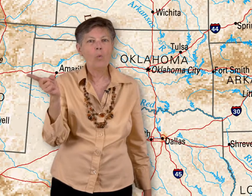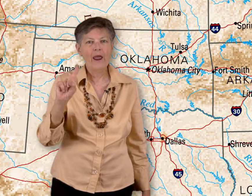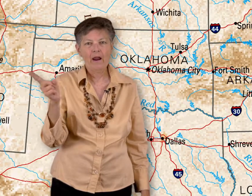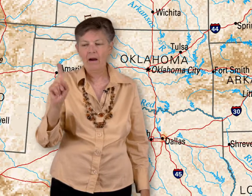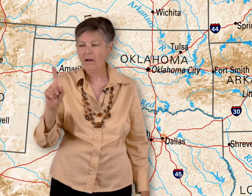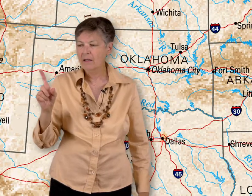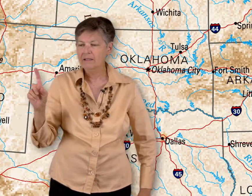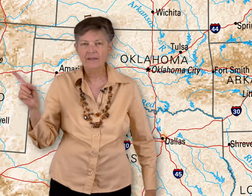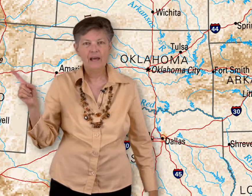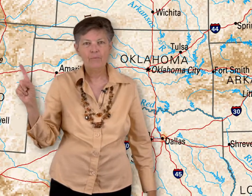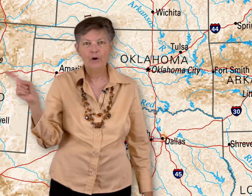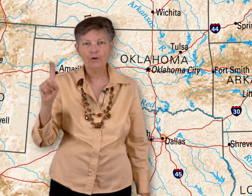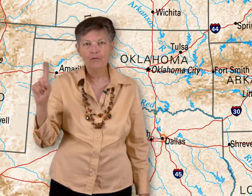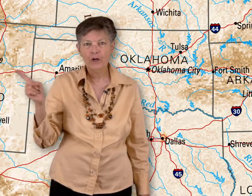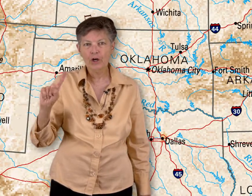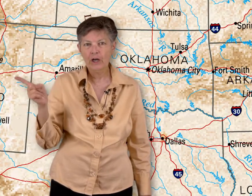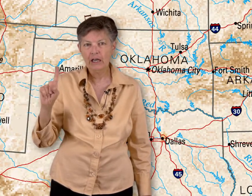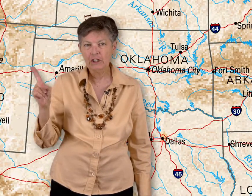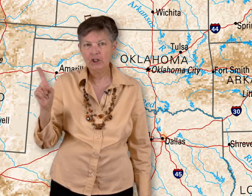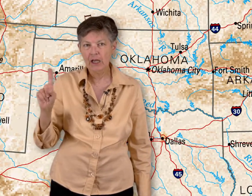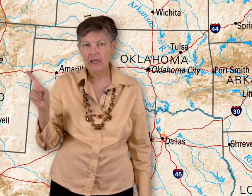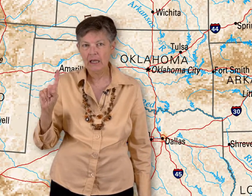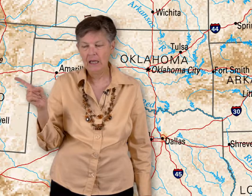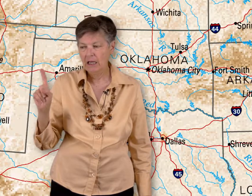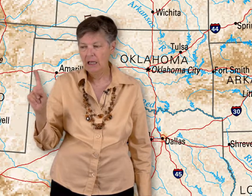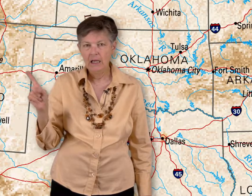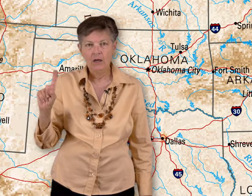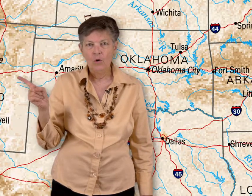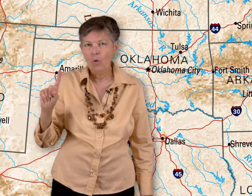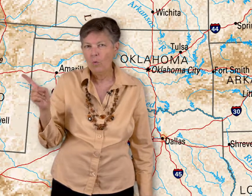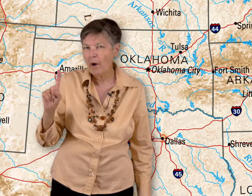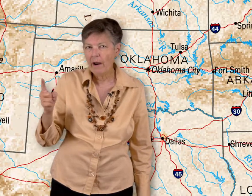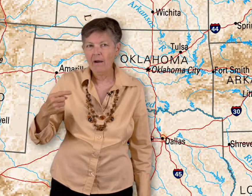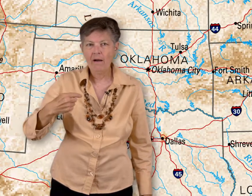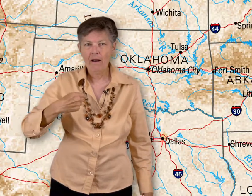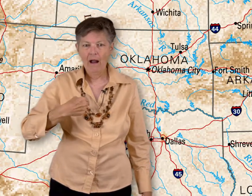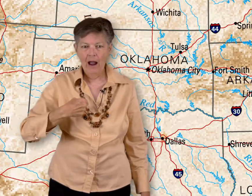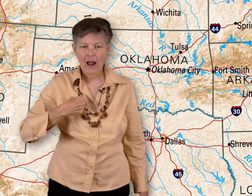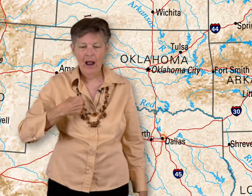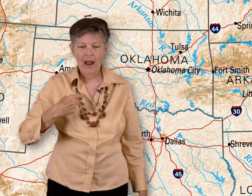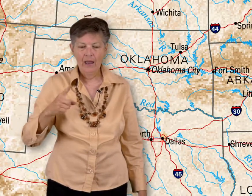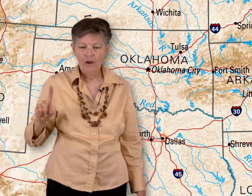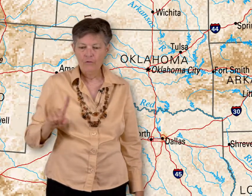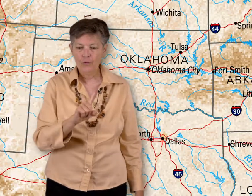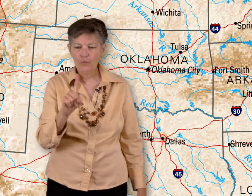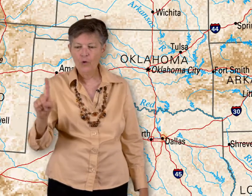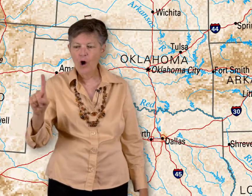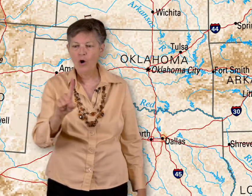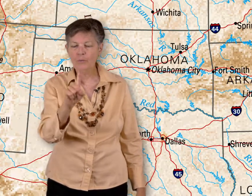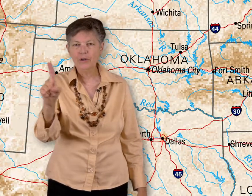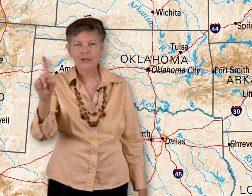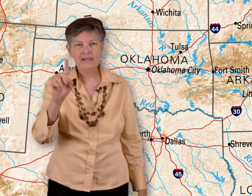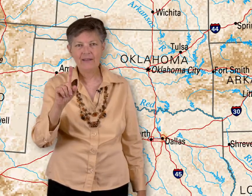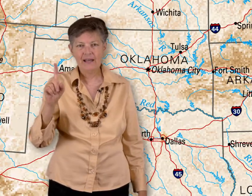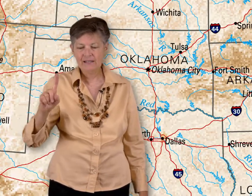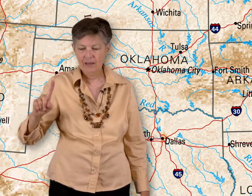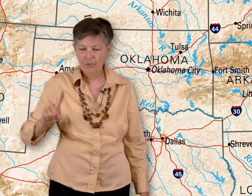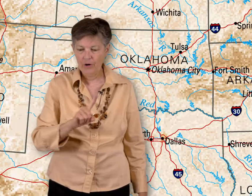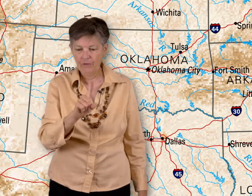Where, take that pointer finger and shake it. Where I, for roamed, you're going to take that same pointer